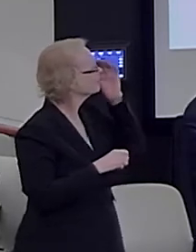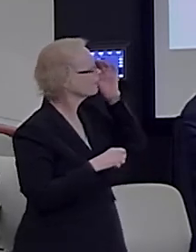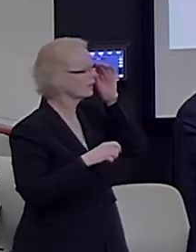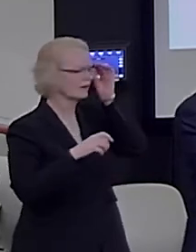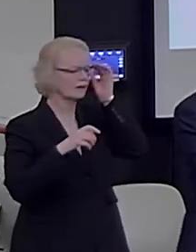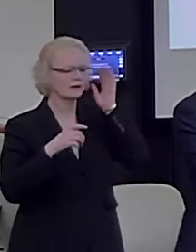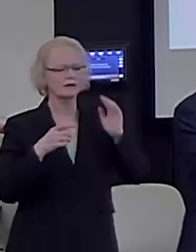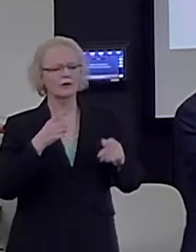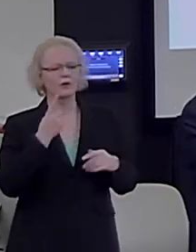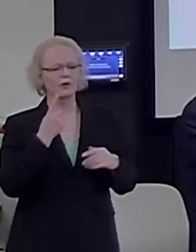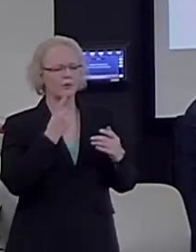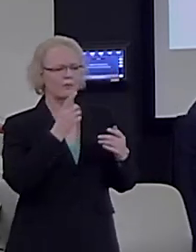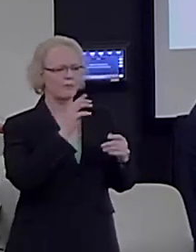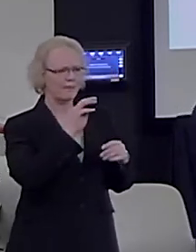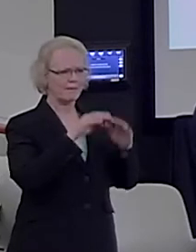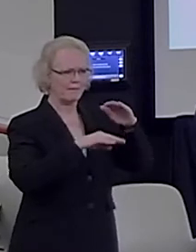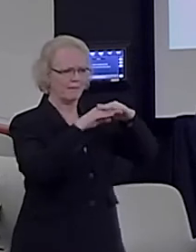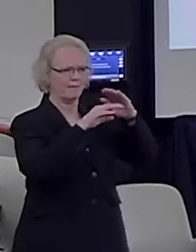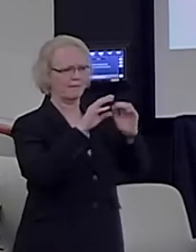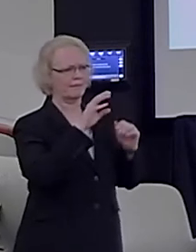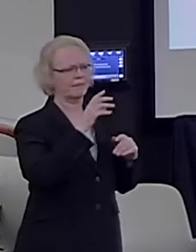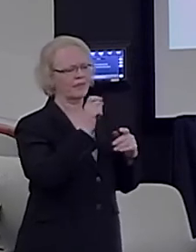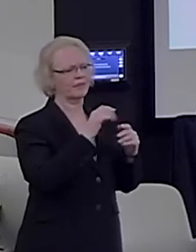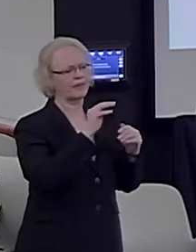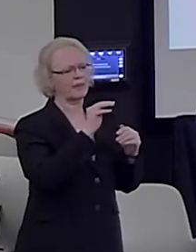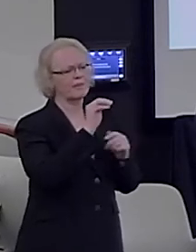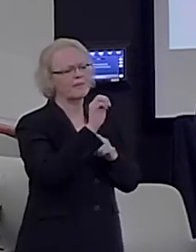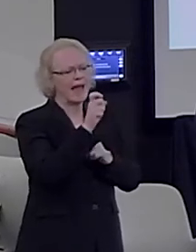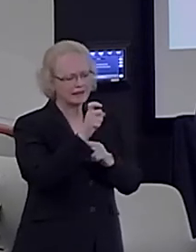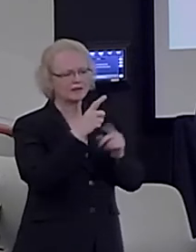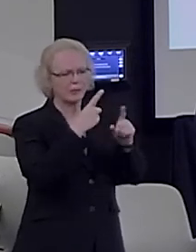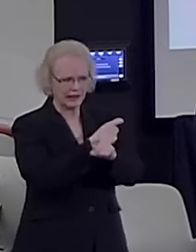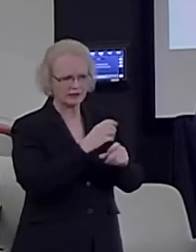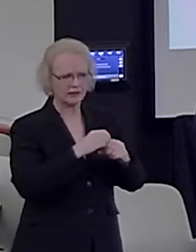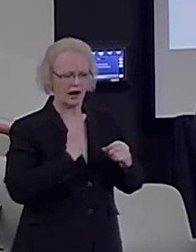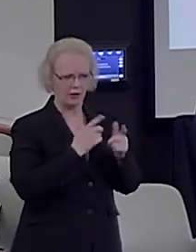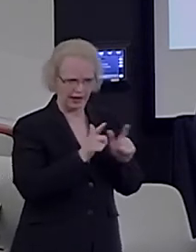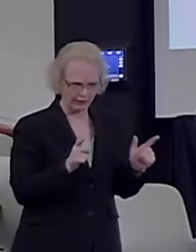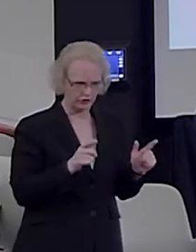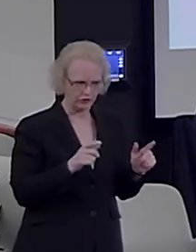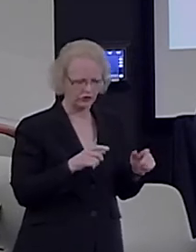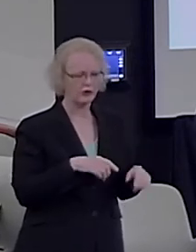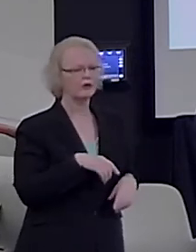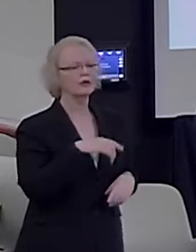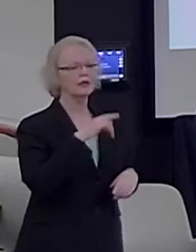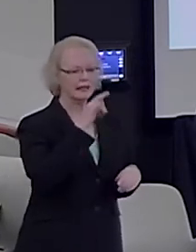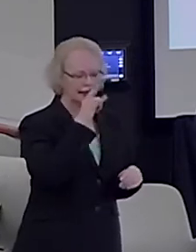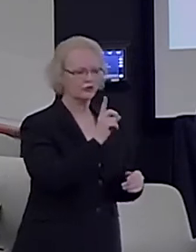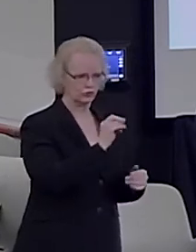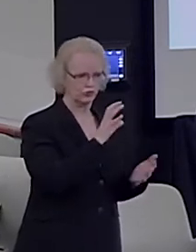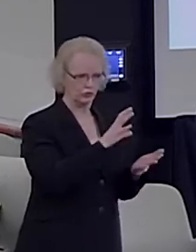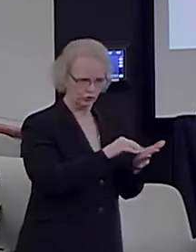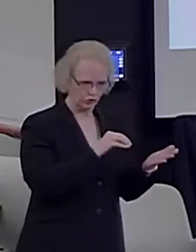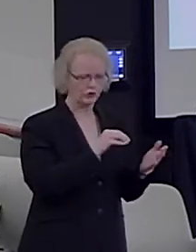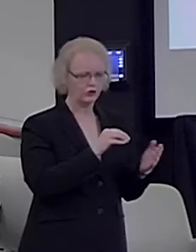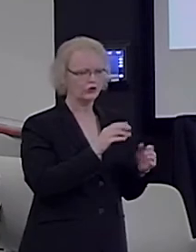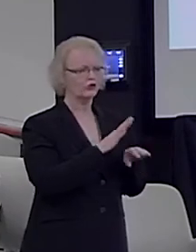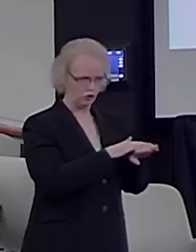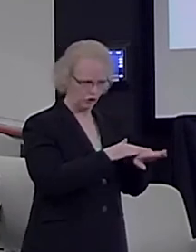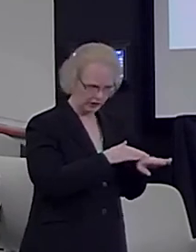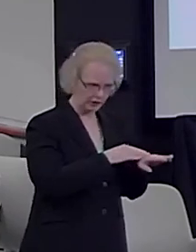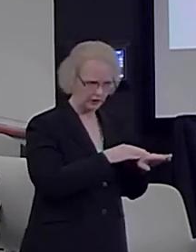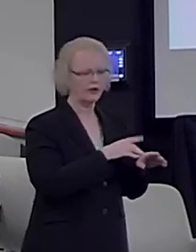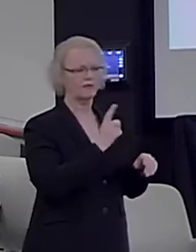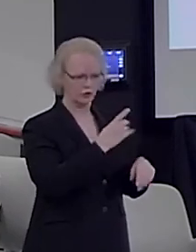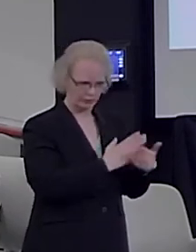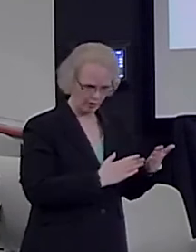It's one of maximal complexity in our language. Kids learn, but very, very slowly. This is the first part and then we repeat a second time,